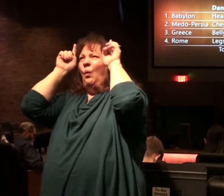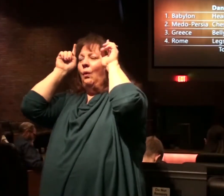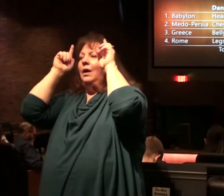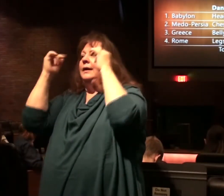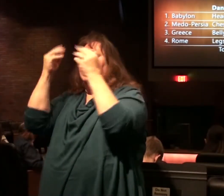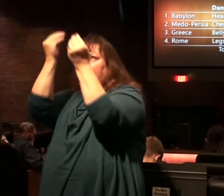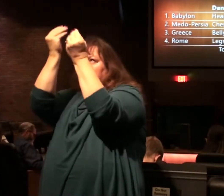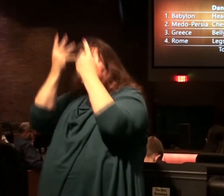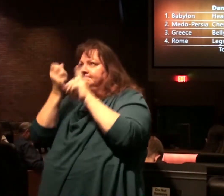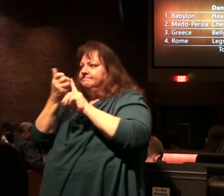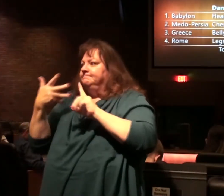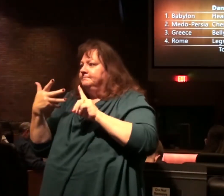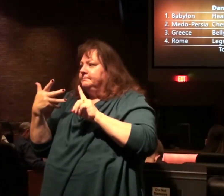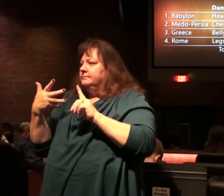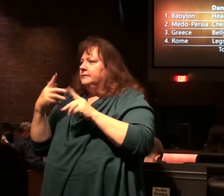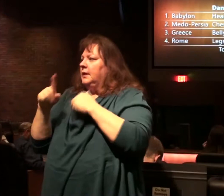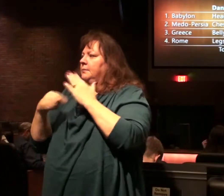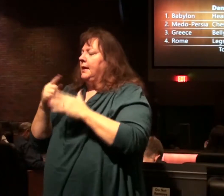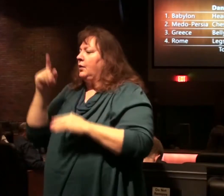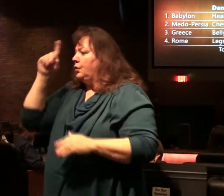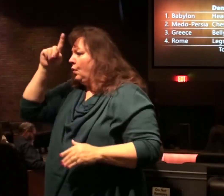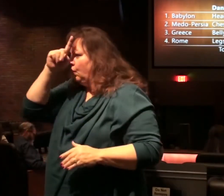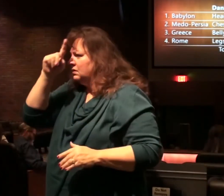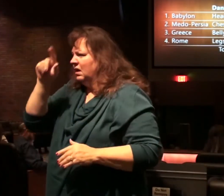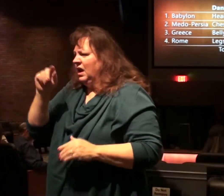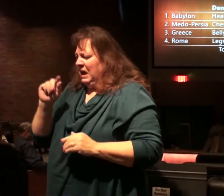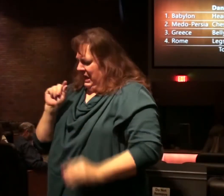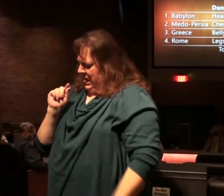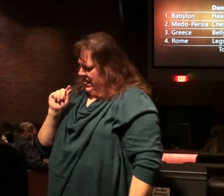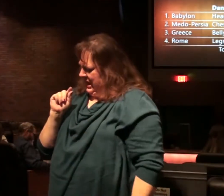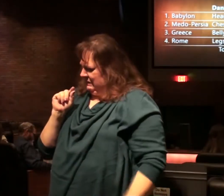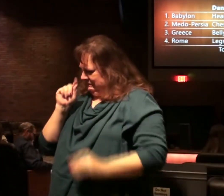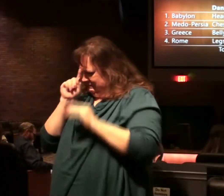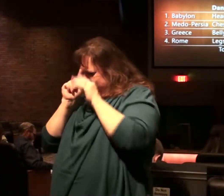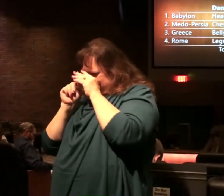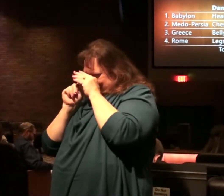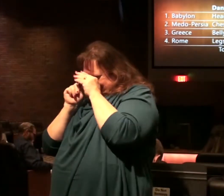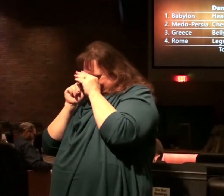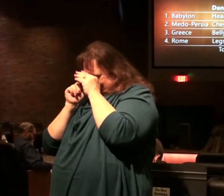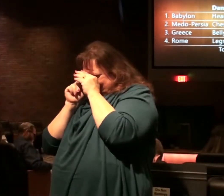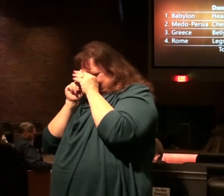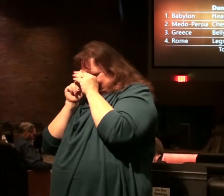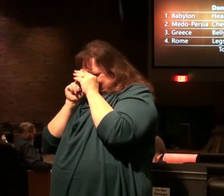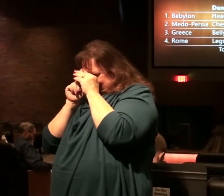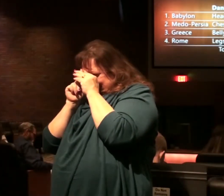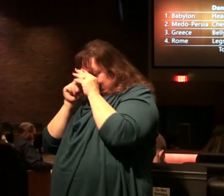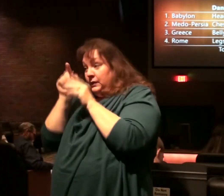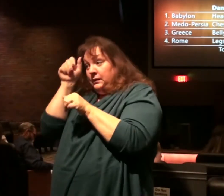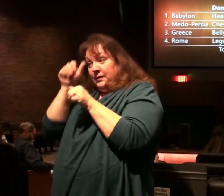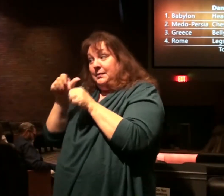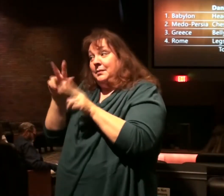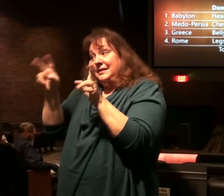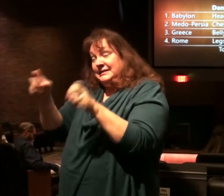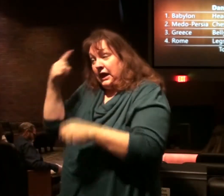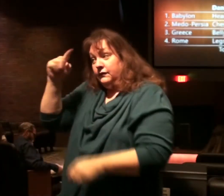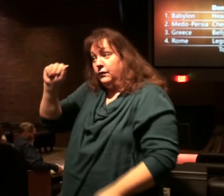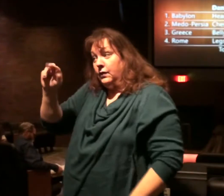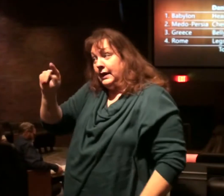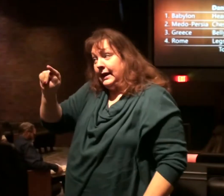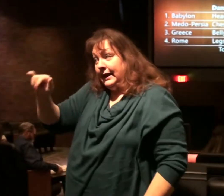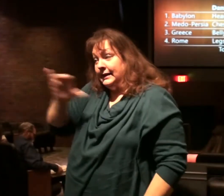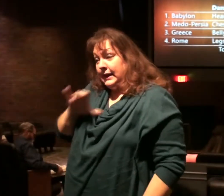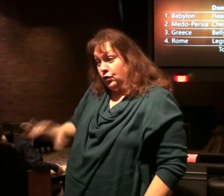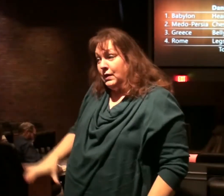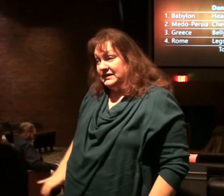more information. Another horn, a little one. That's one of the titles for the end of Christ. A little